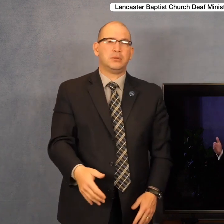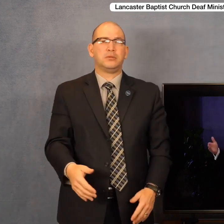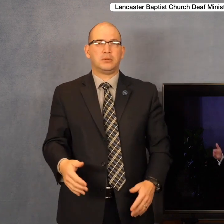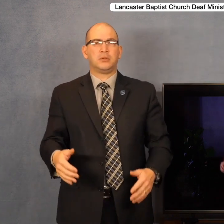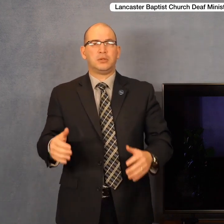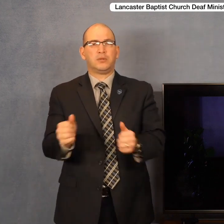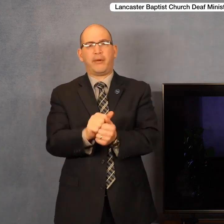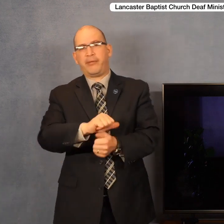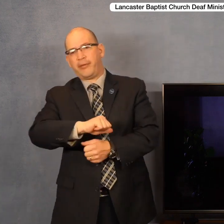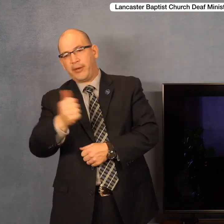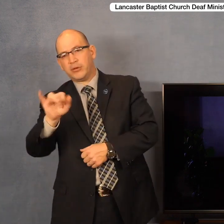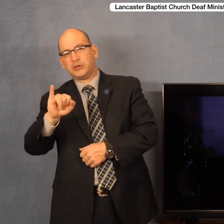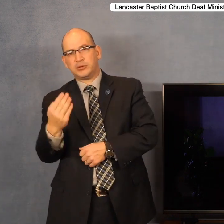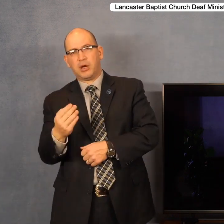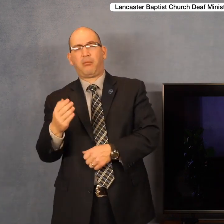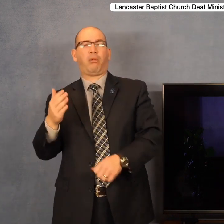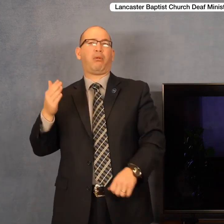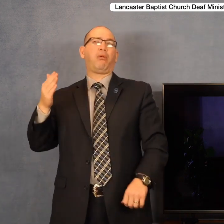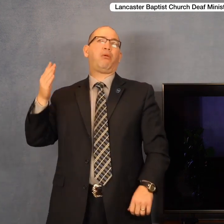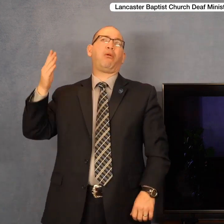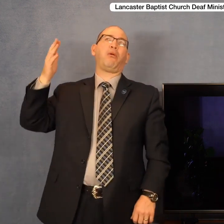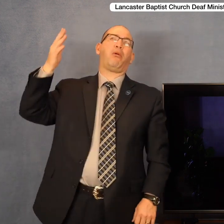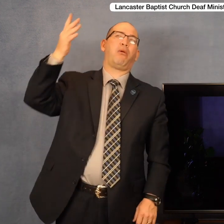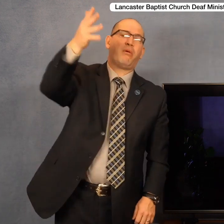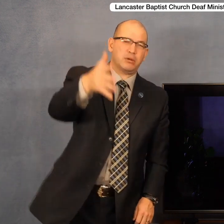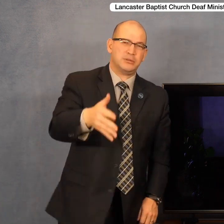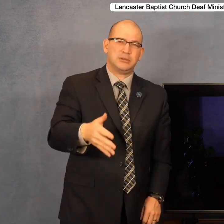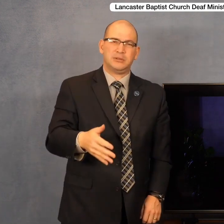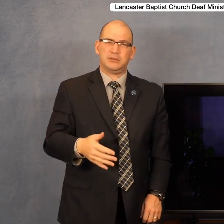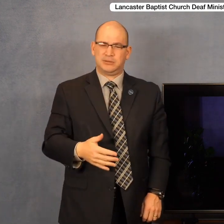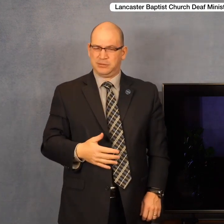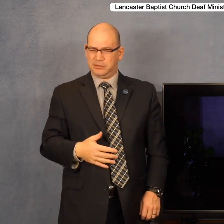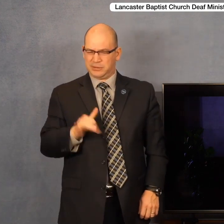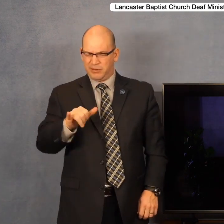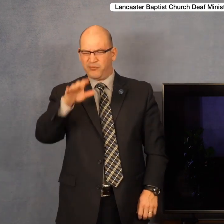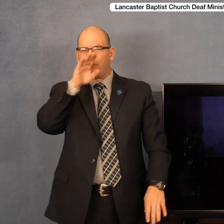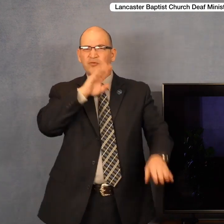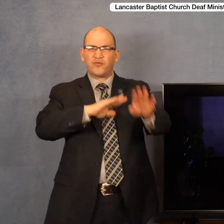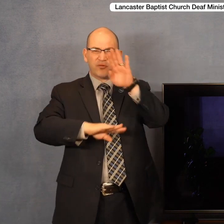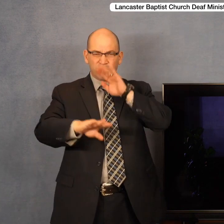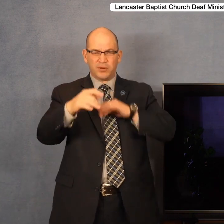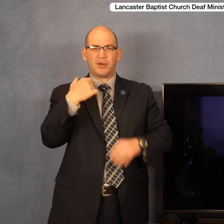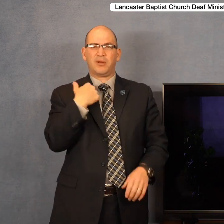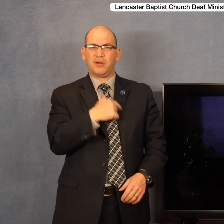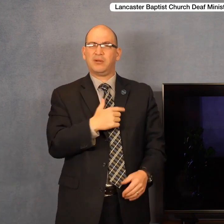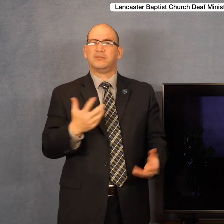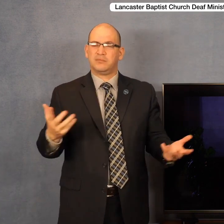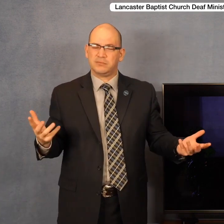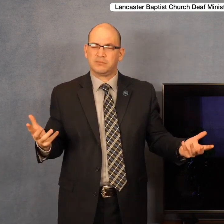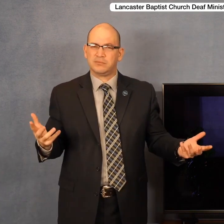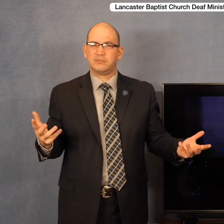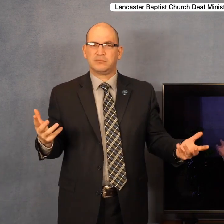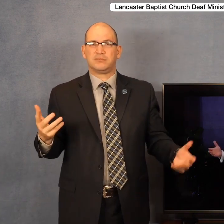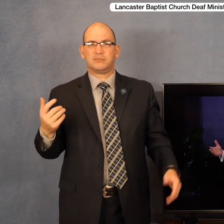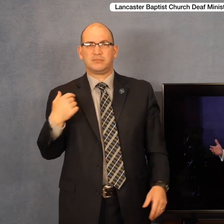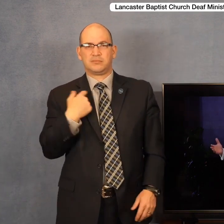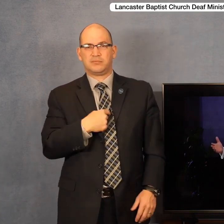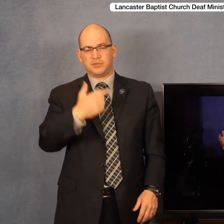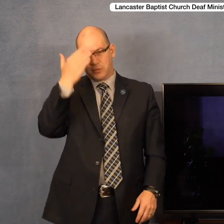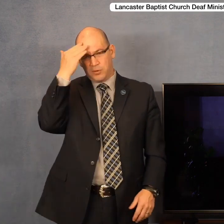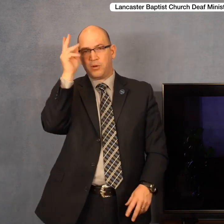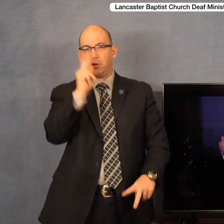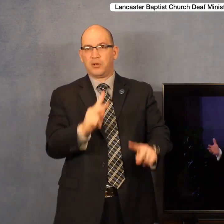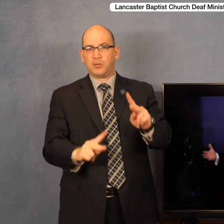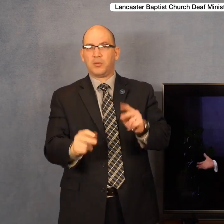such type of industries. That kind of language is frustrating to us as Christians. We realize that those without